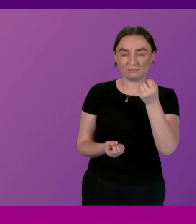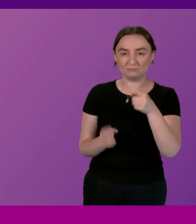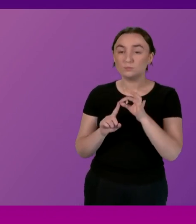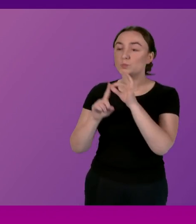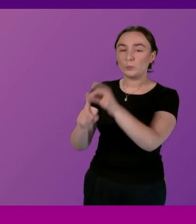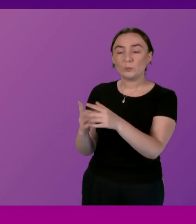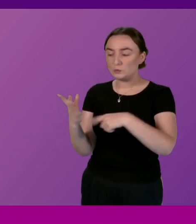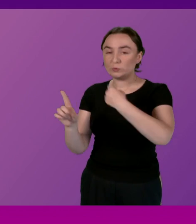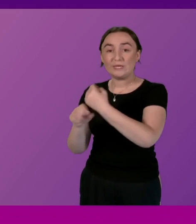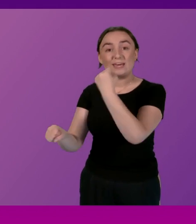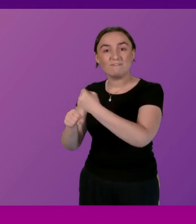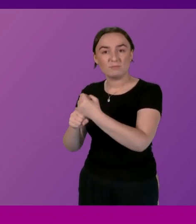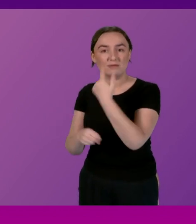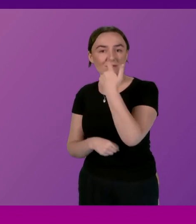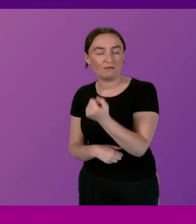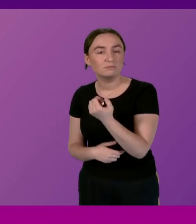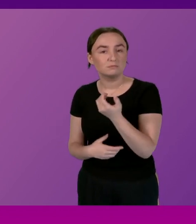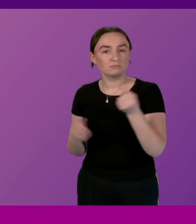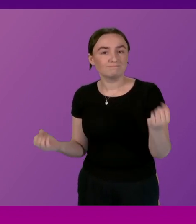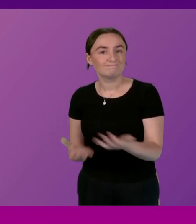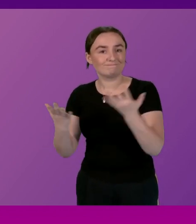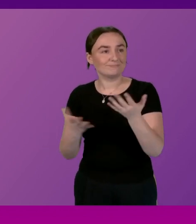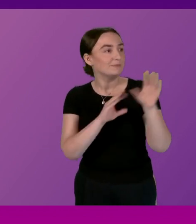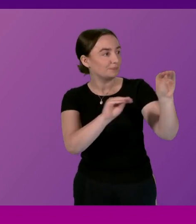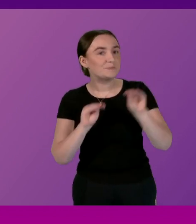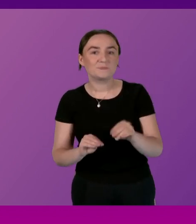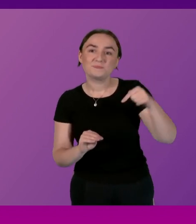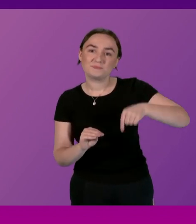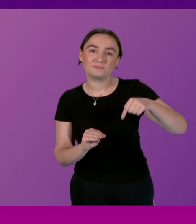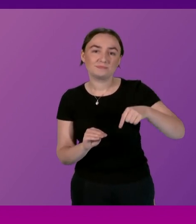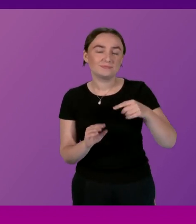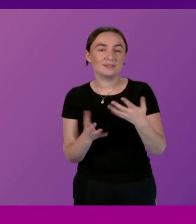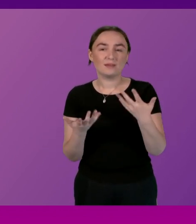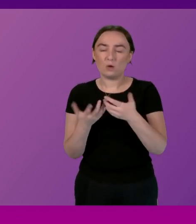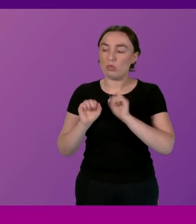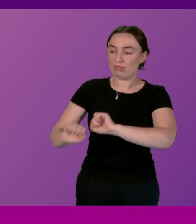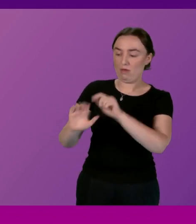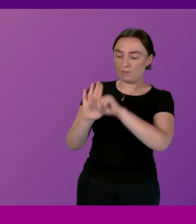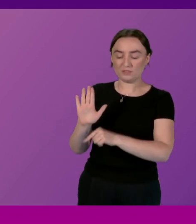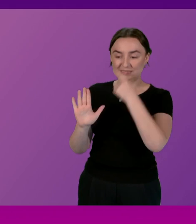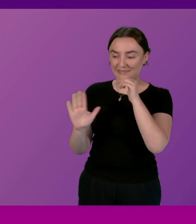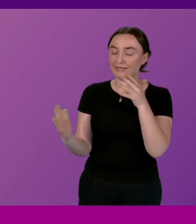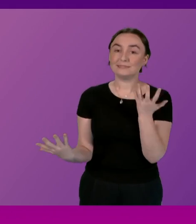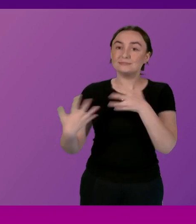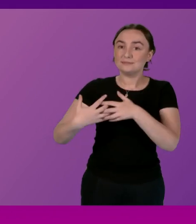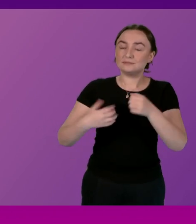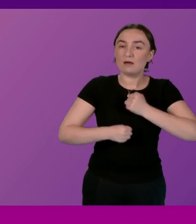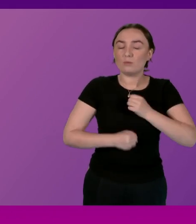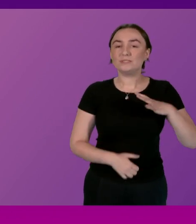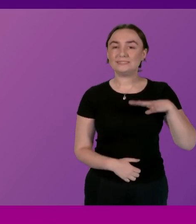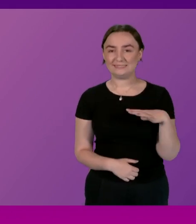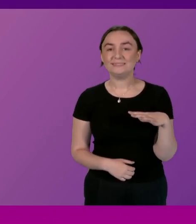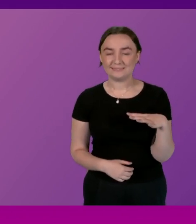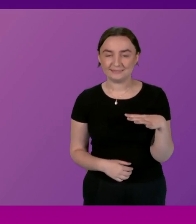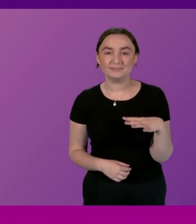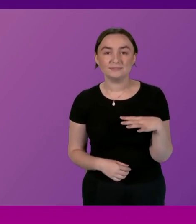how their migration challenge how their migration policies can better suit our needs and